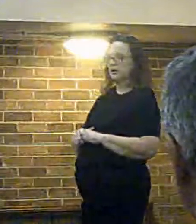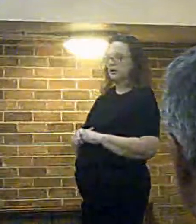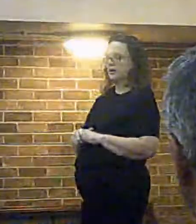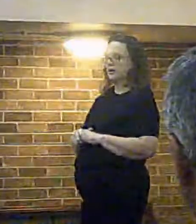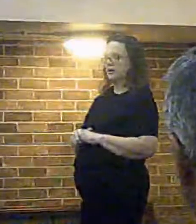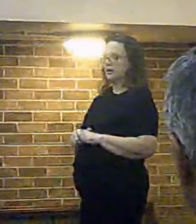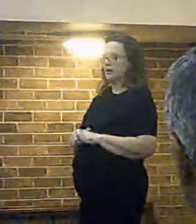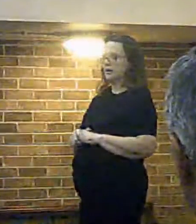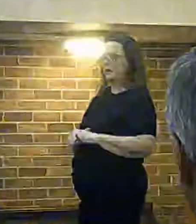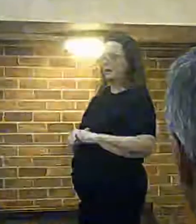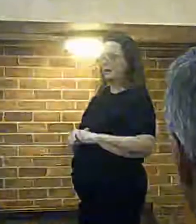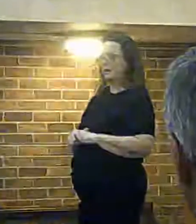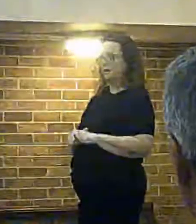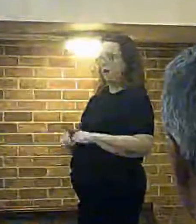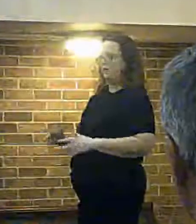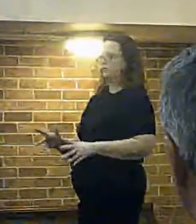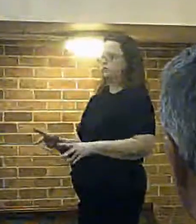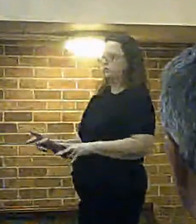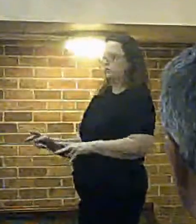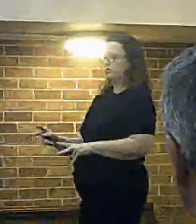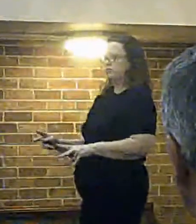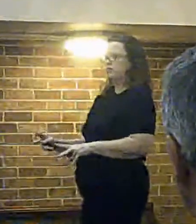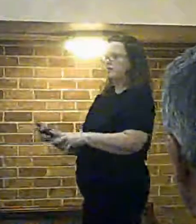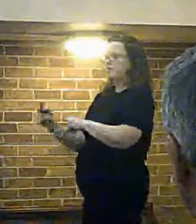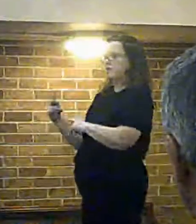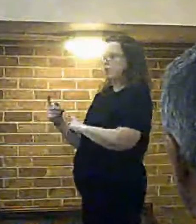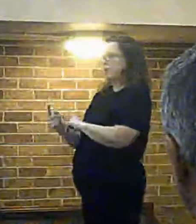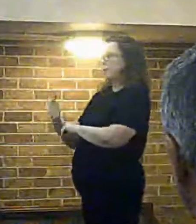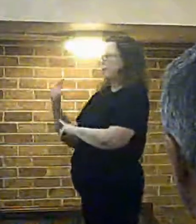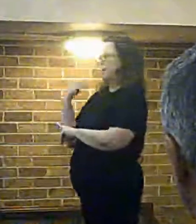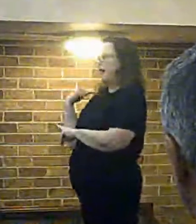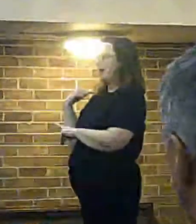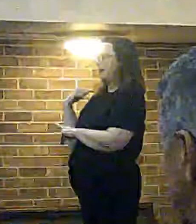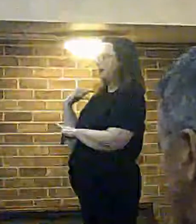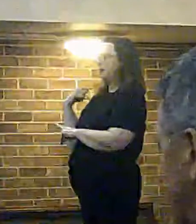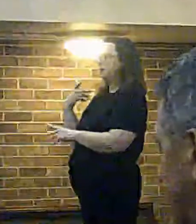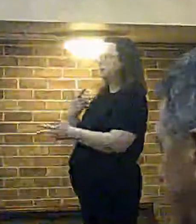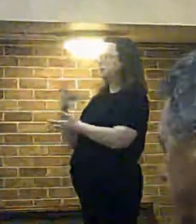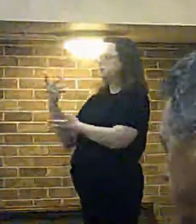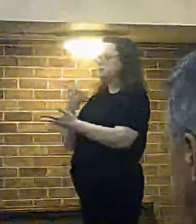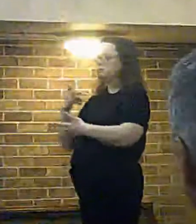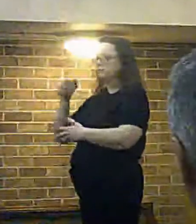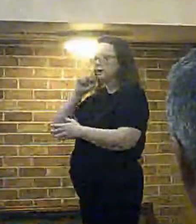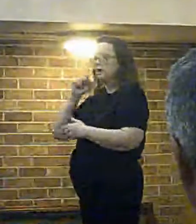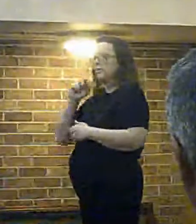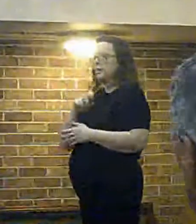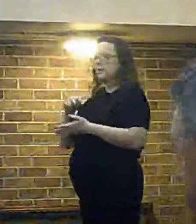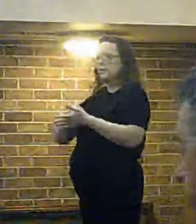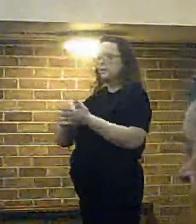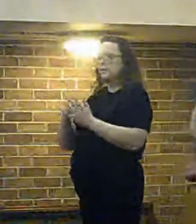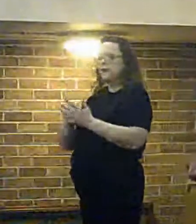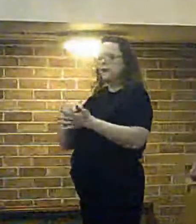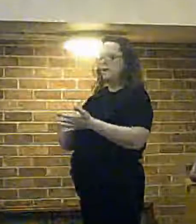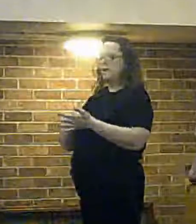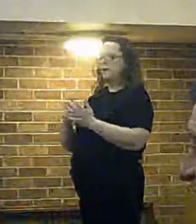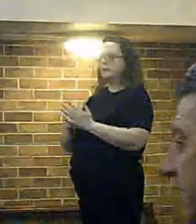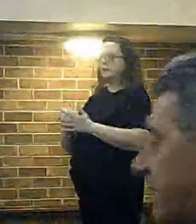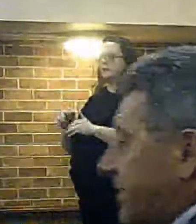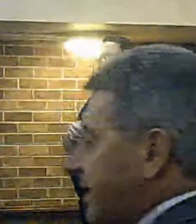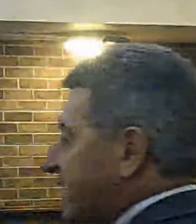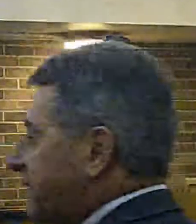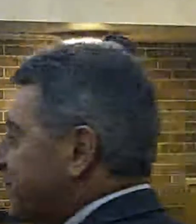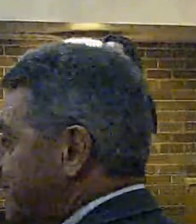I just have to refer you back to what I'm saying. Speak to the world planning officers yourself, and they will tell you the same thing.